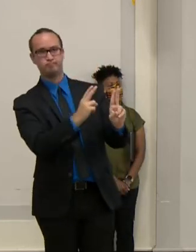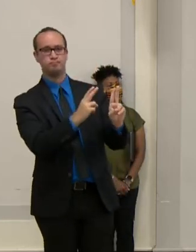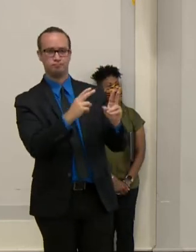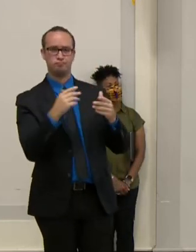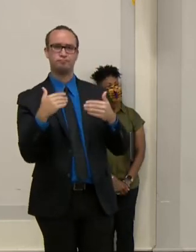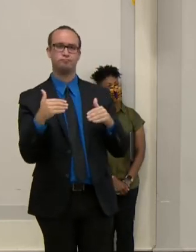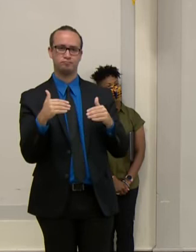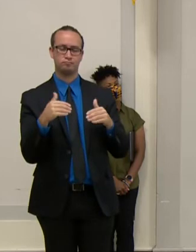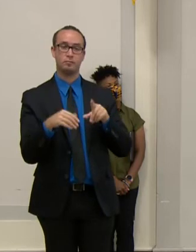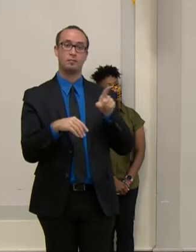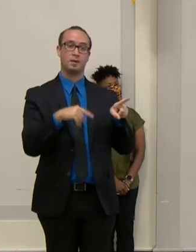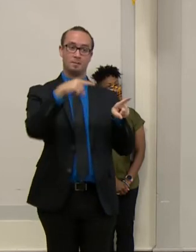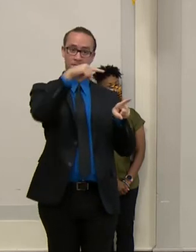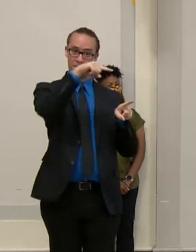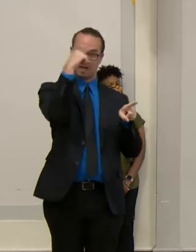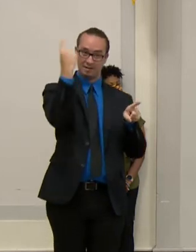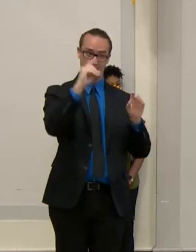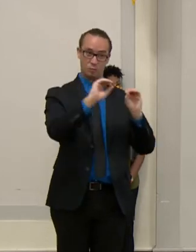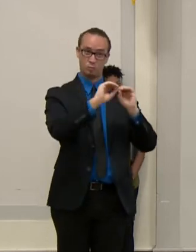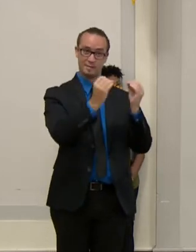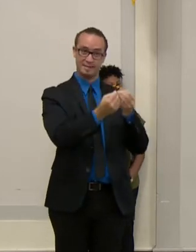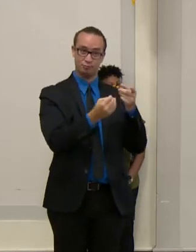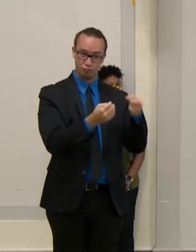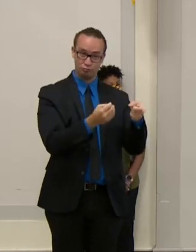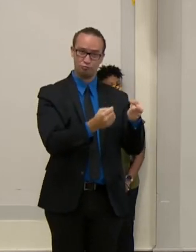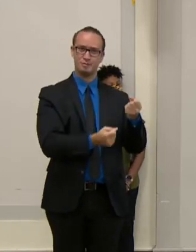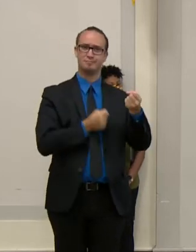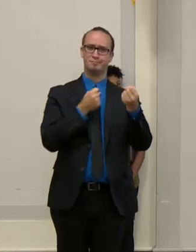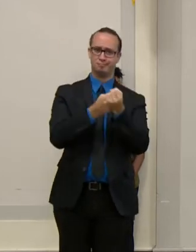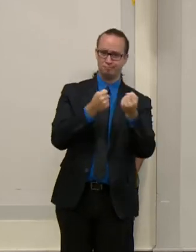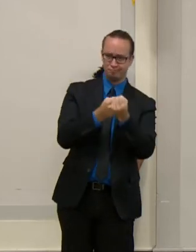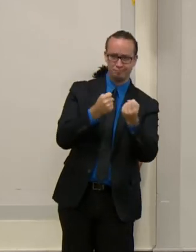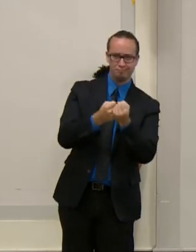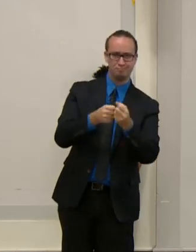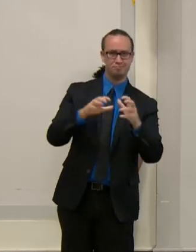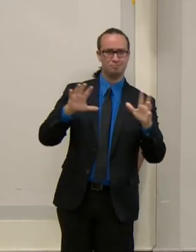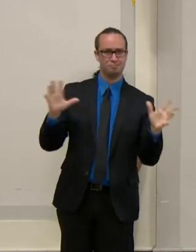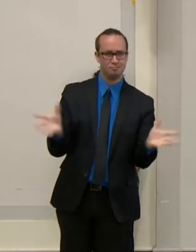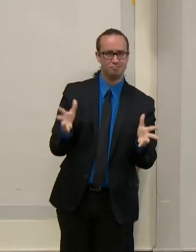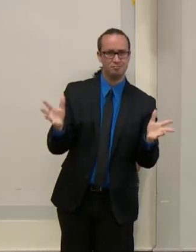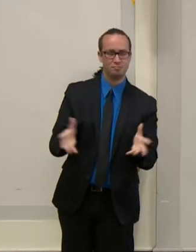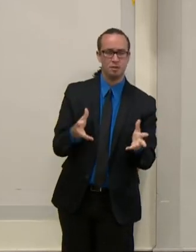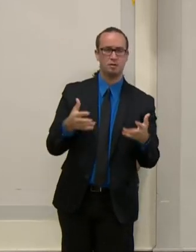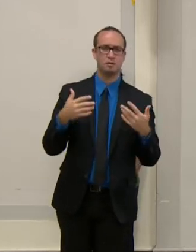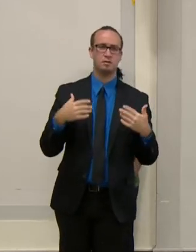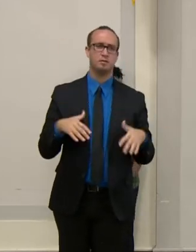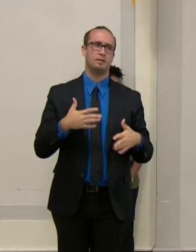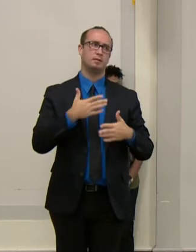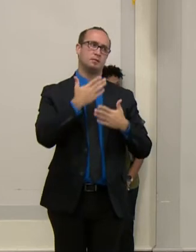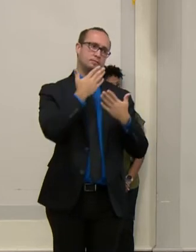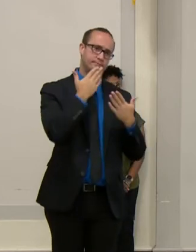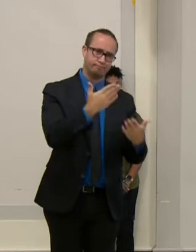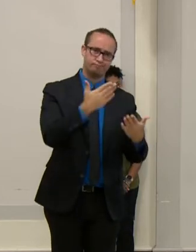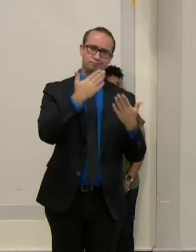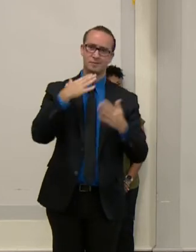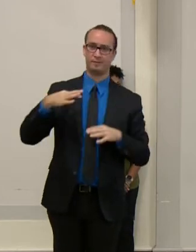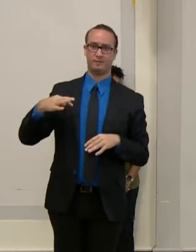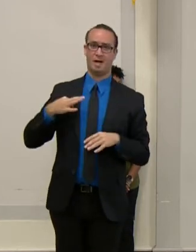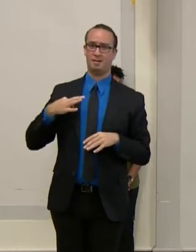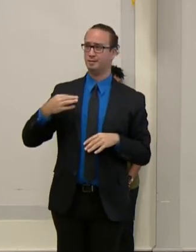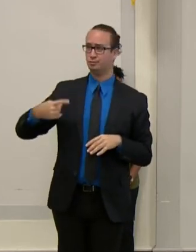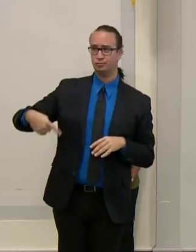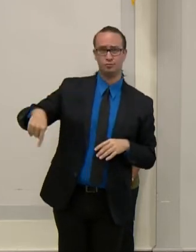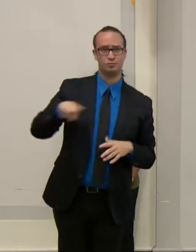support. More importantly, as mayor, I really appreciate all of the volunteers who showed up to support the cleanup efforts for those